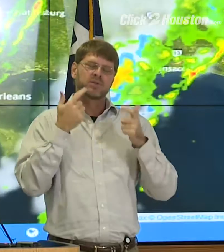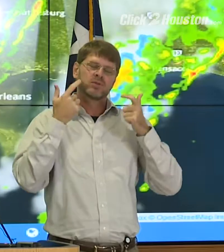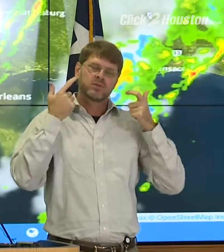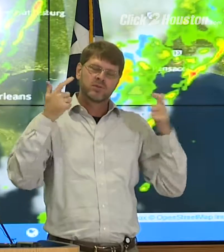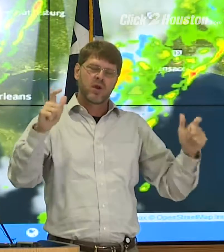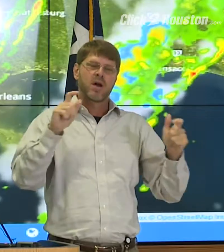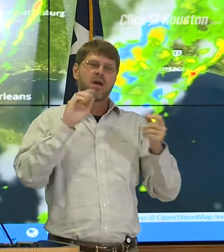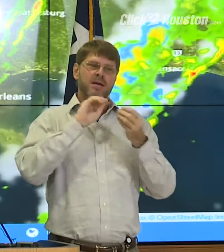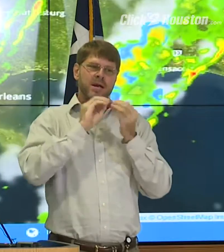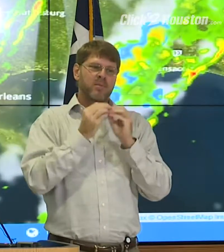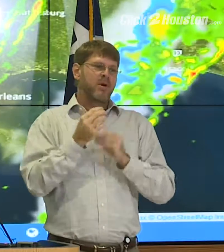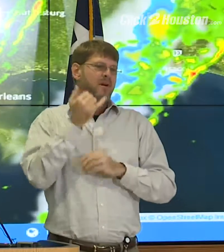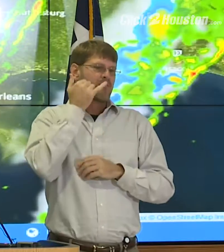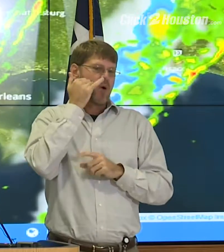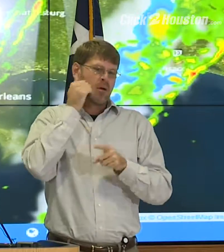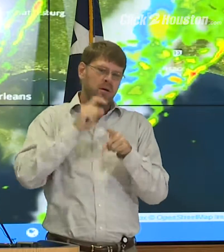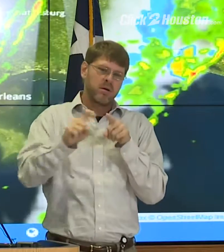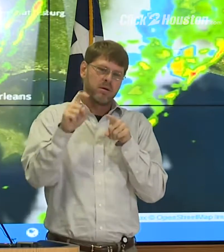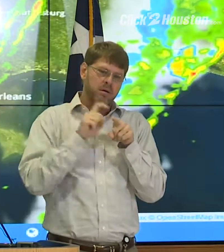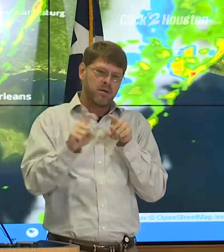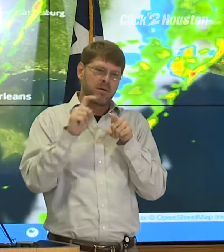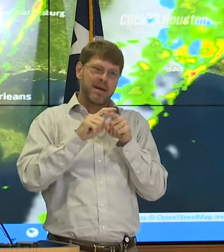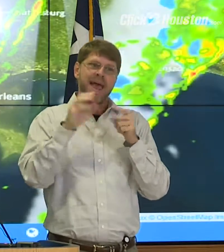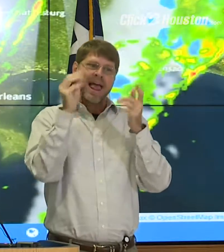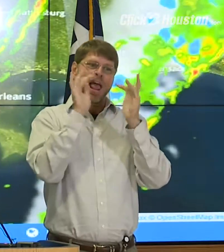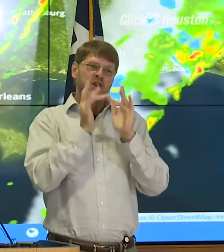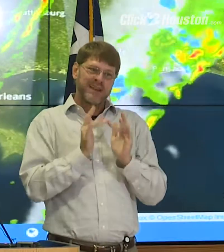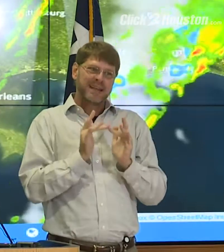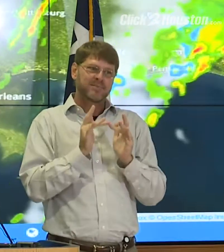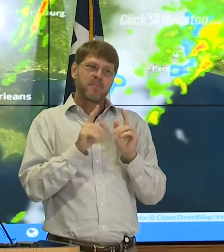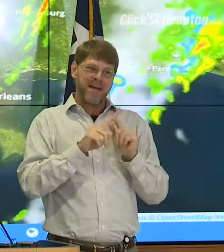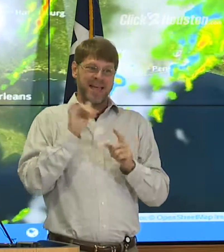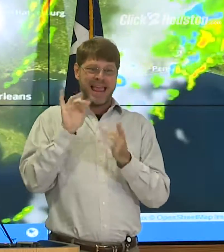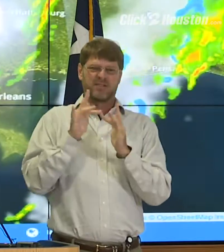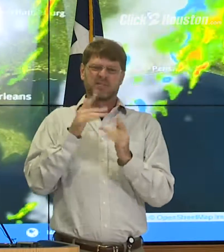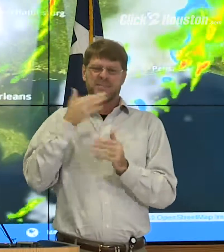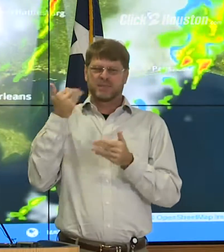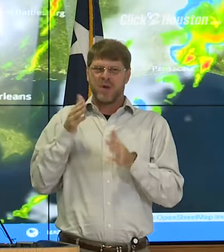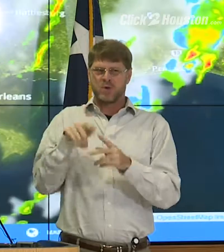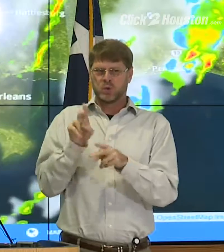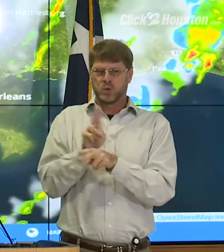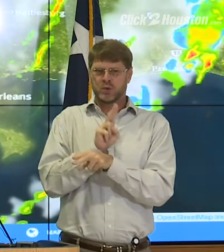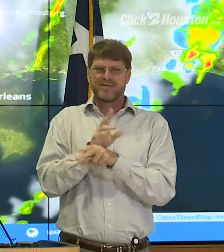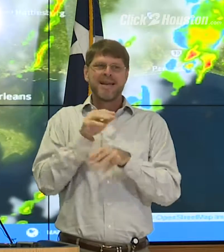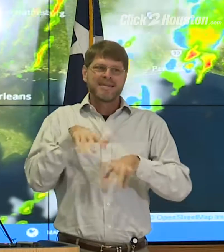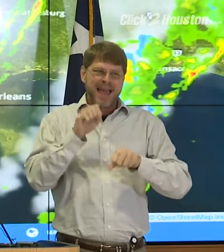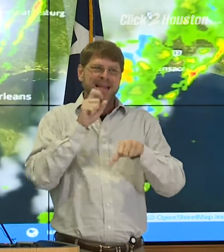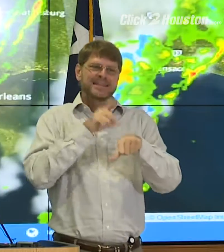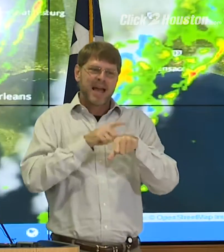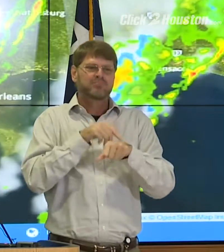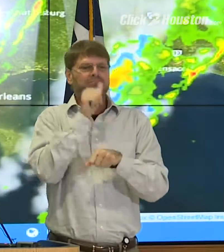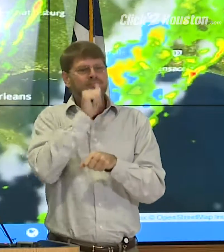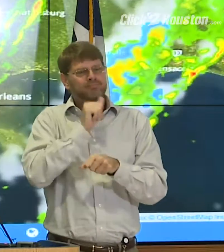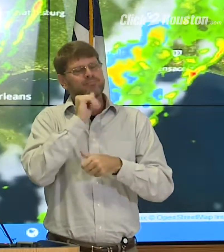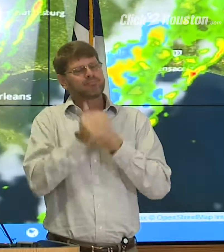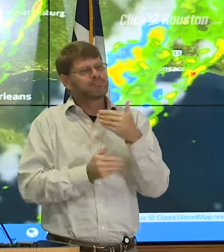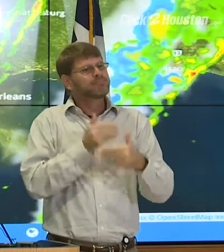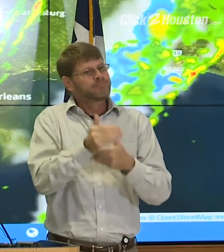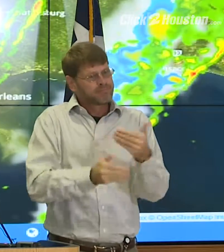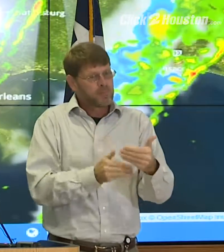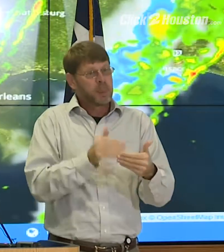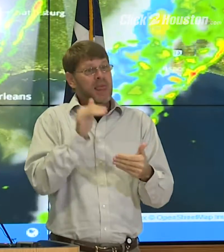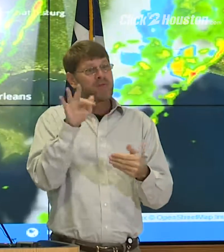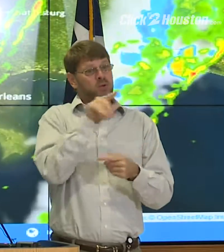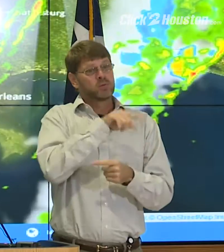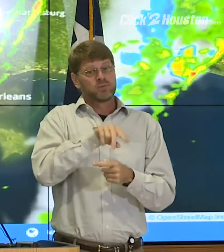impact on our phone lines, and the internet right now is the best way to get to us, and it takes some time to go through this process. So if